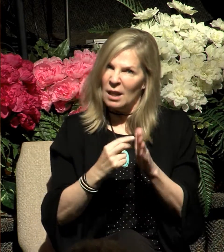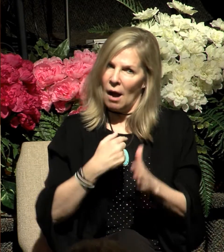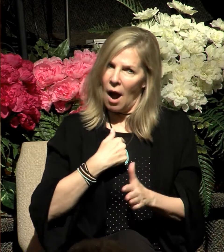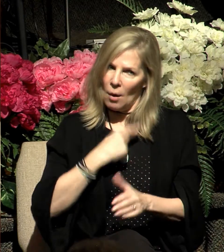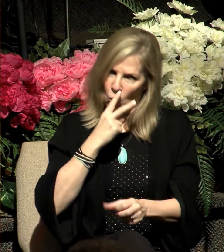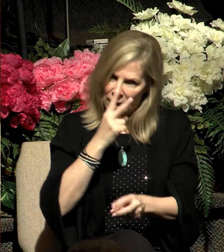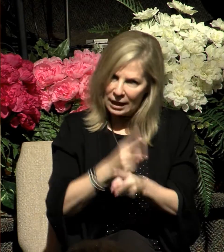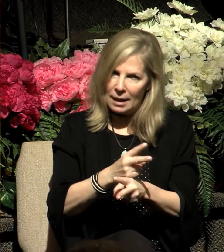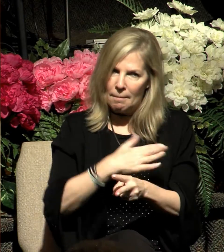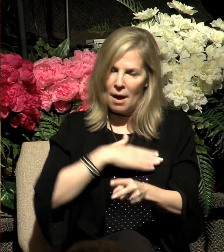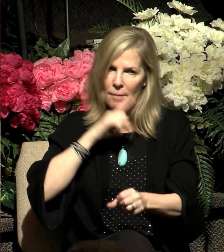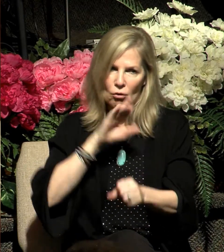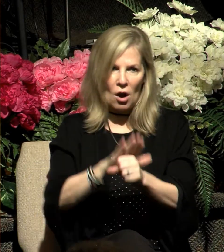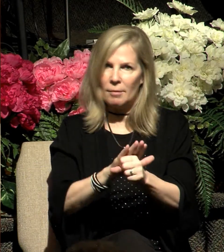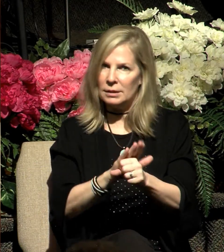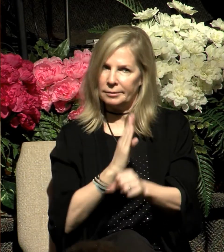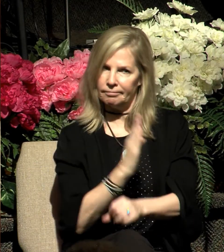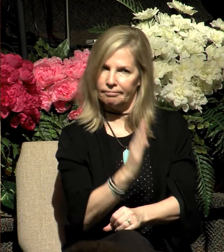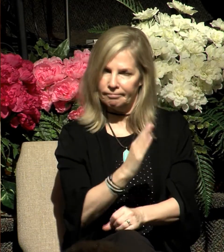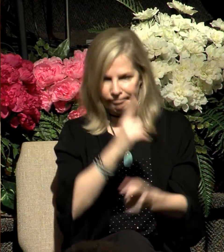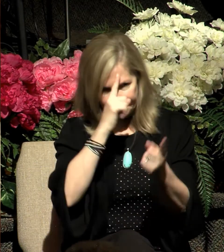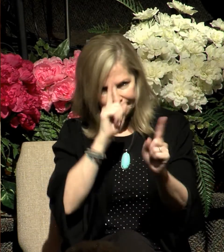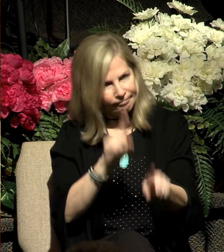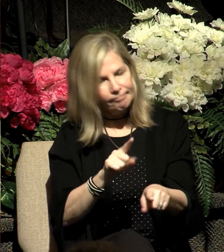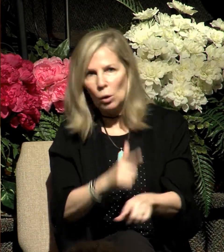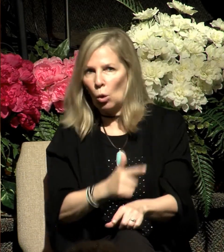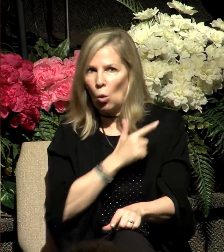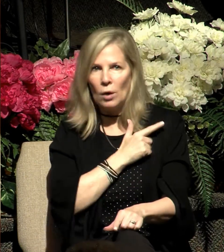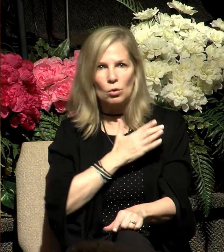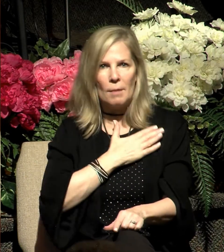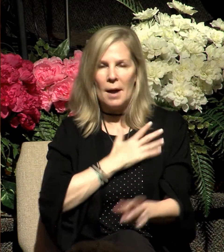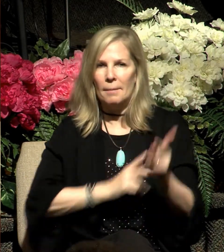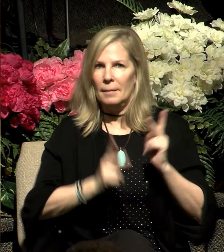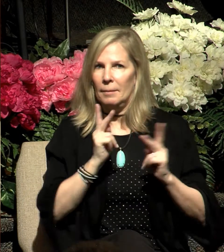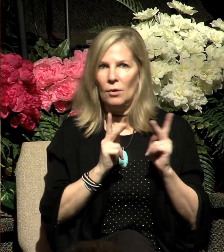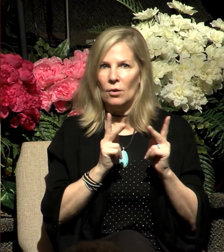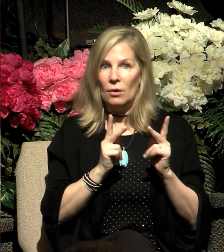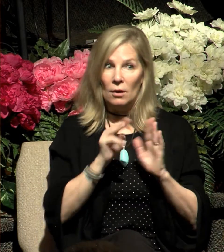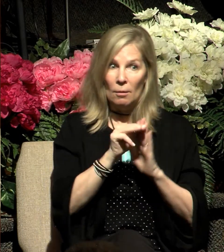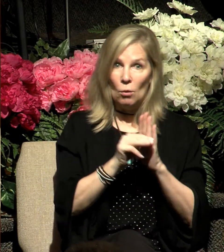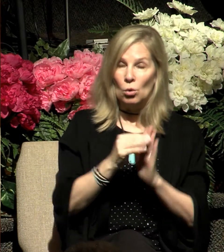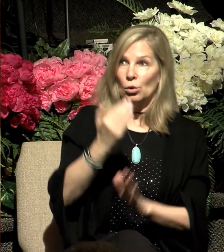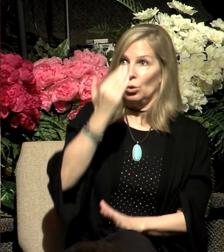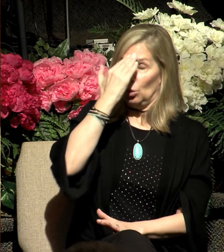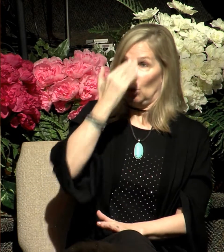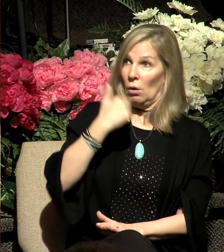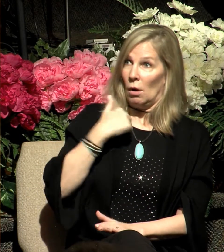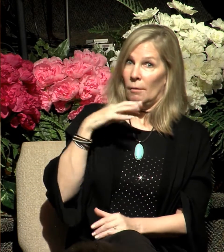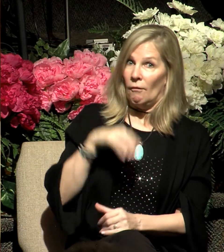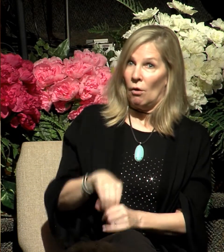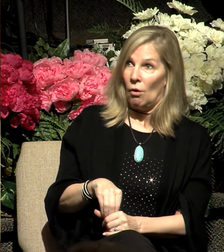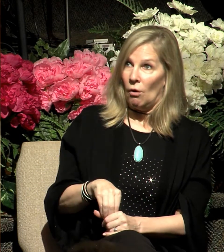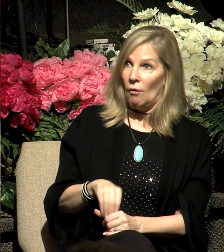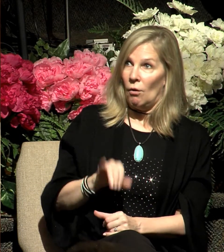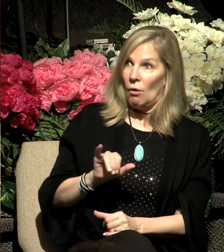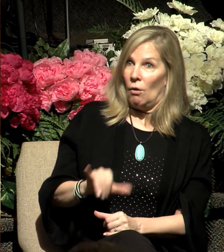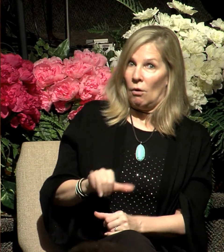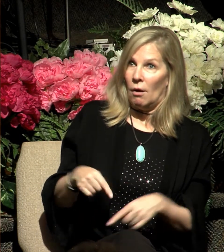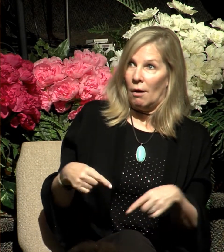his covenant, his faithfulness to his people. And Moses knew that it involved him. And so, what was